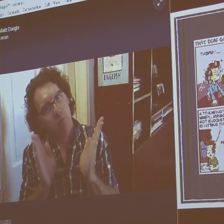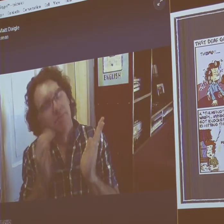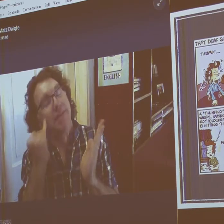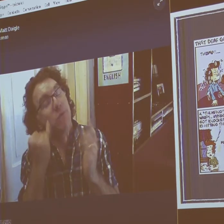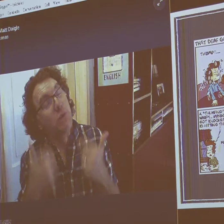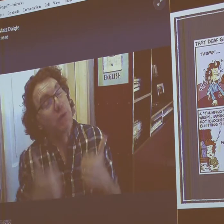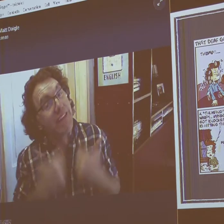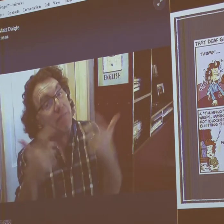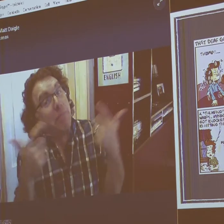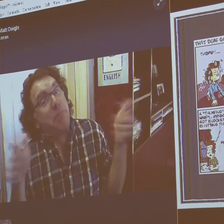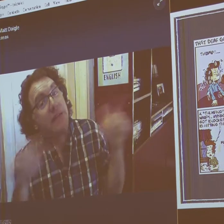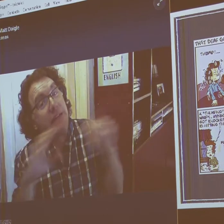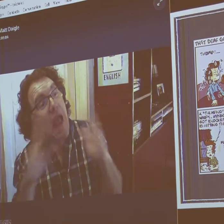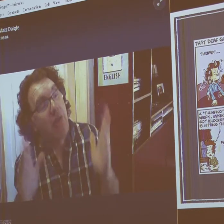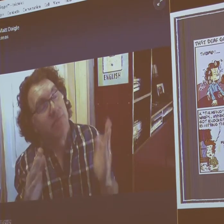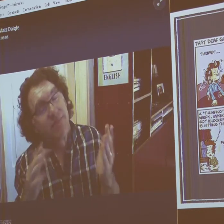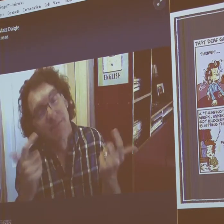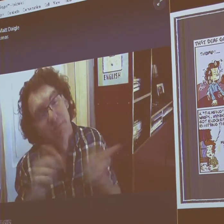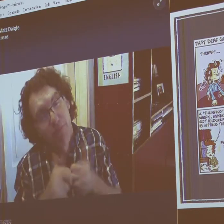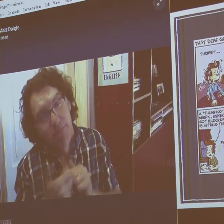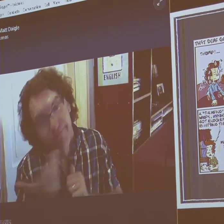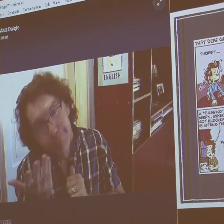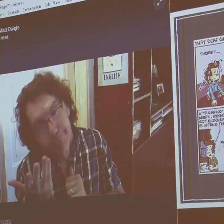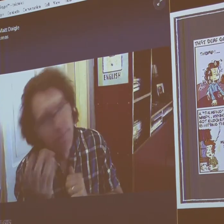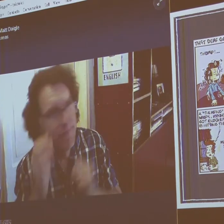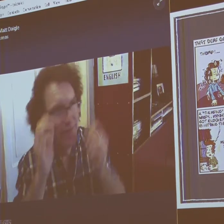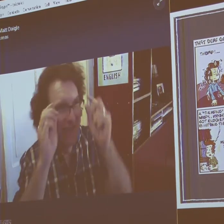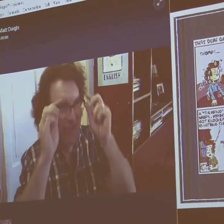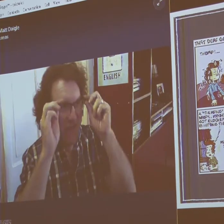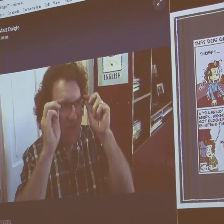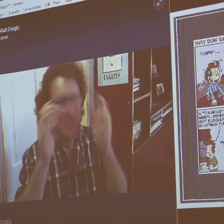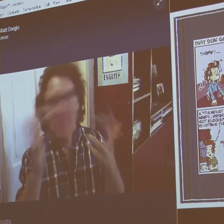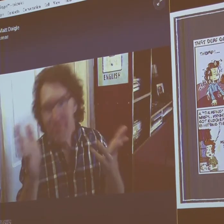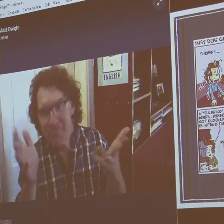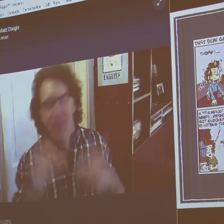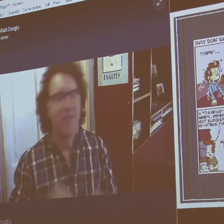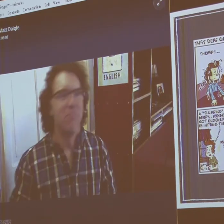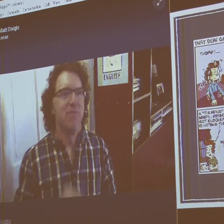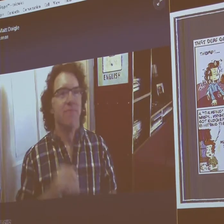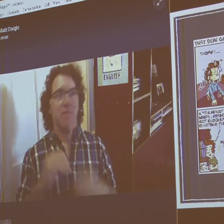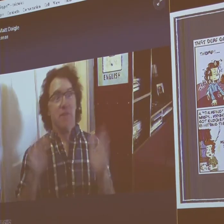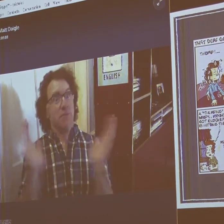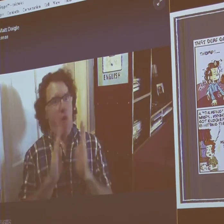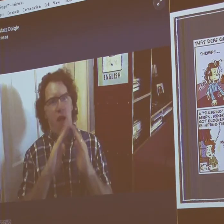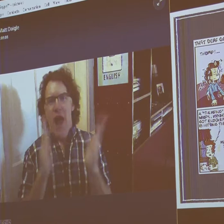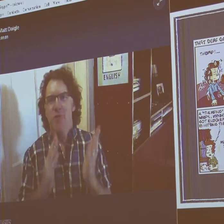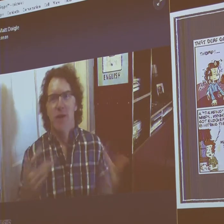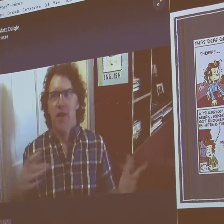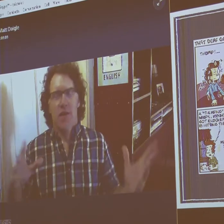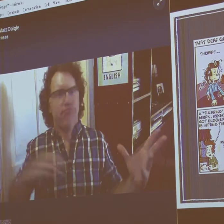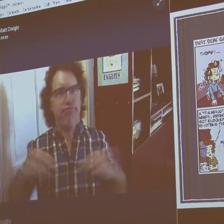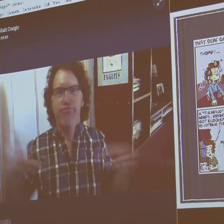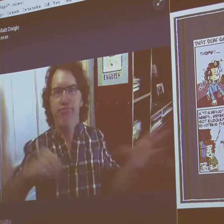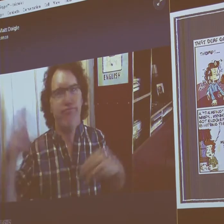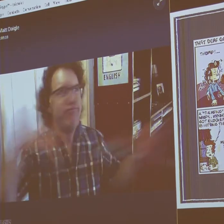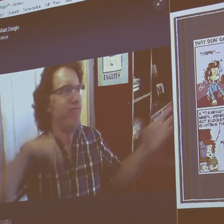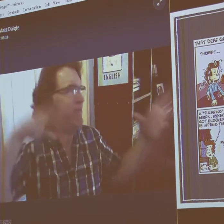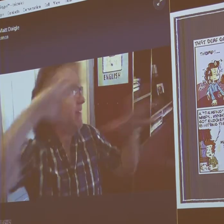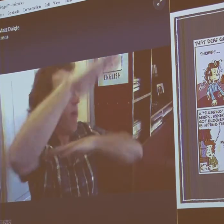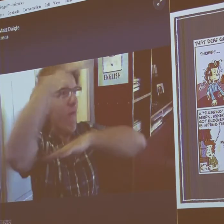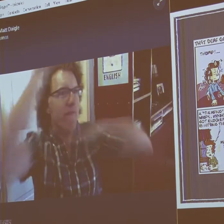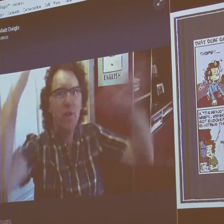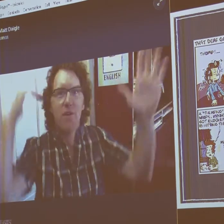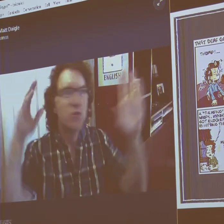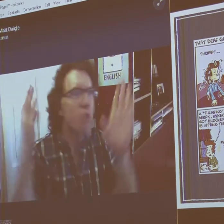traveled. Well, we have a small house. Now, if lived in a really big house, then I would have a problem. But in a small house,